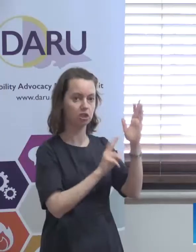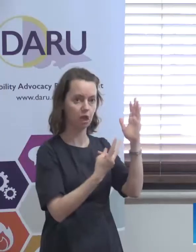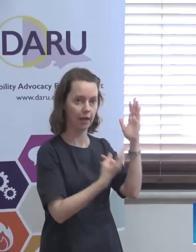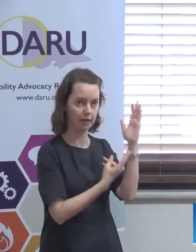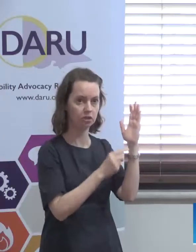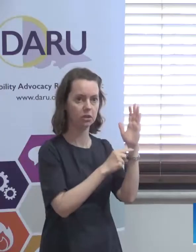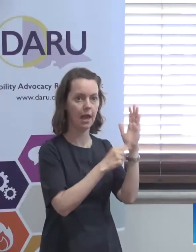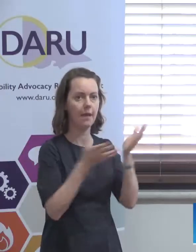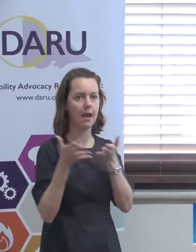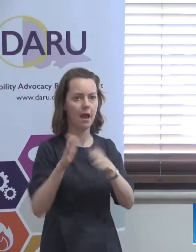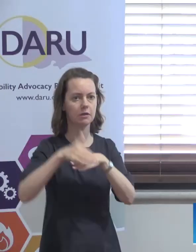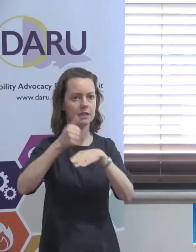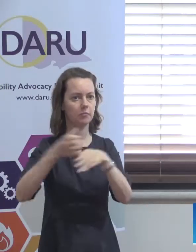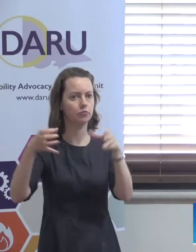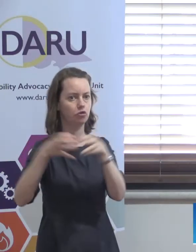Commission.